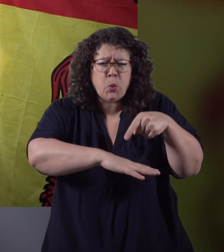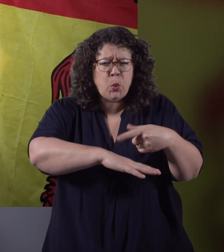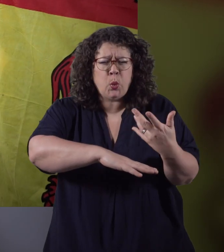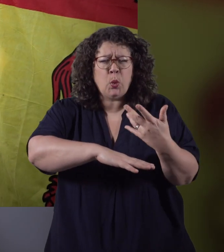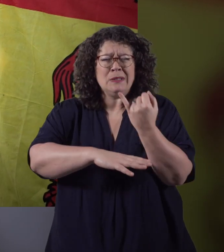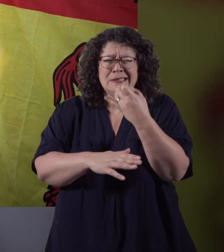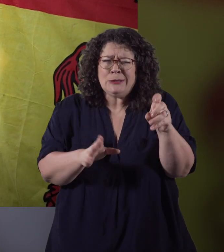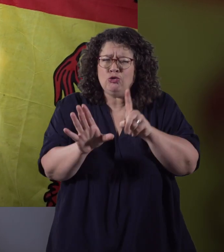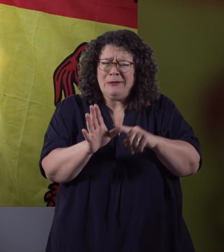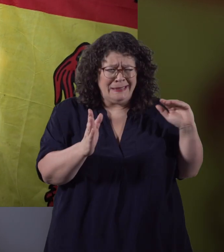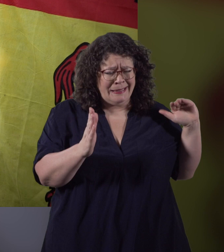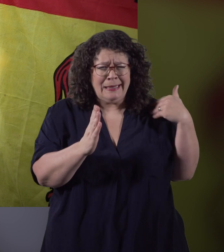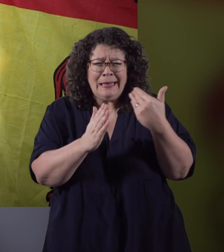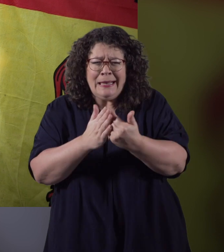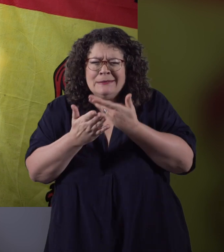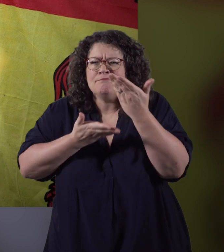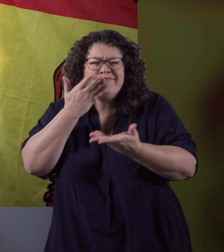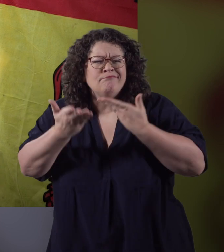600 years of myth grow from his bones.